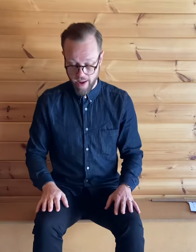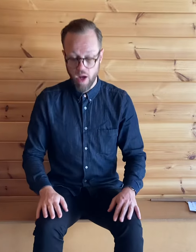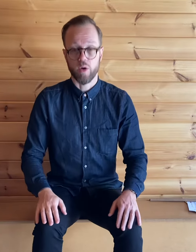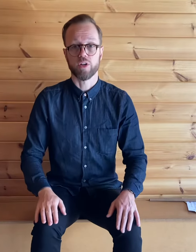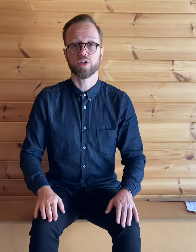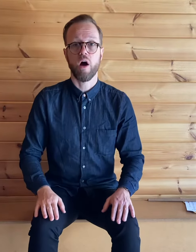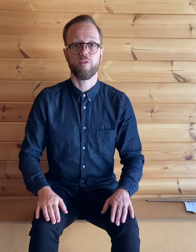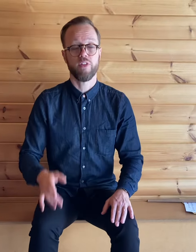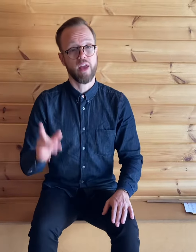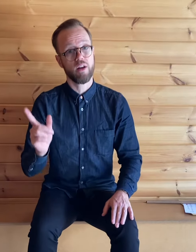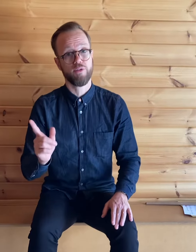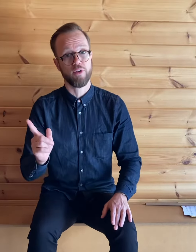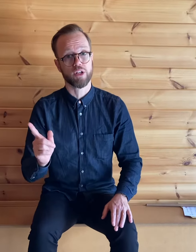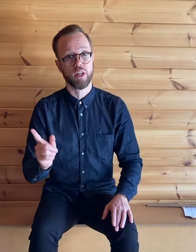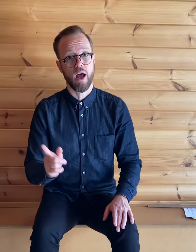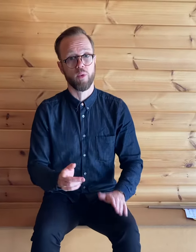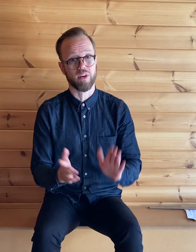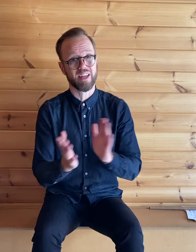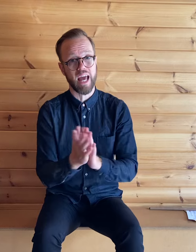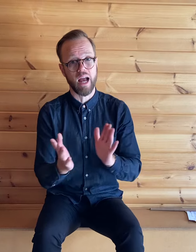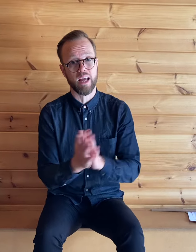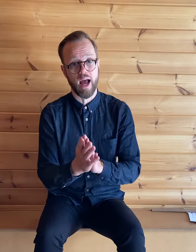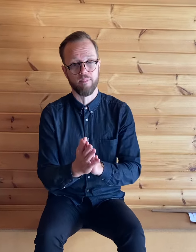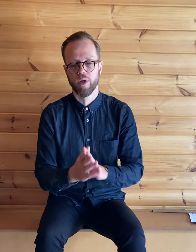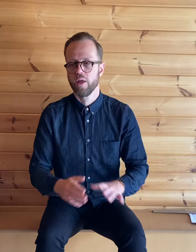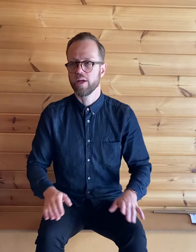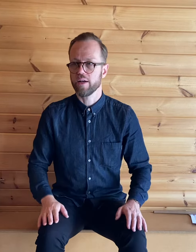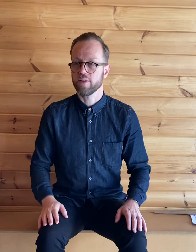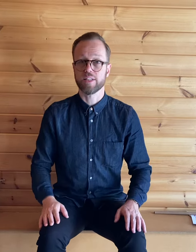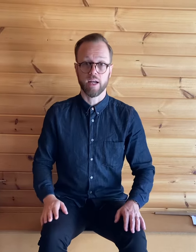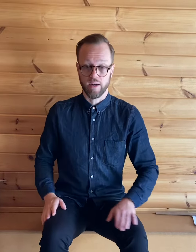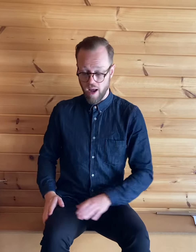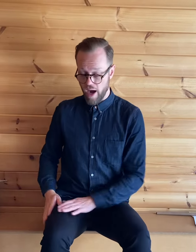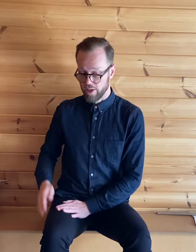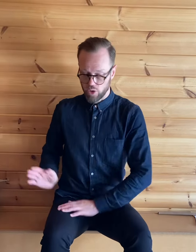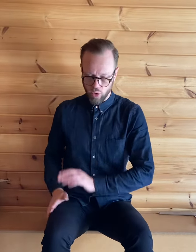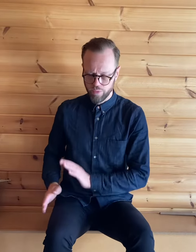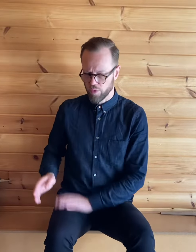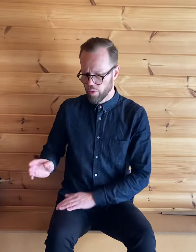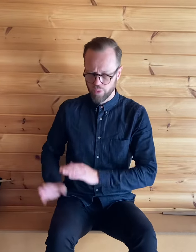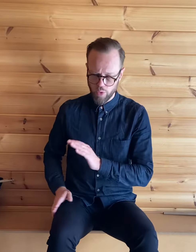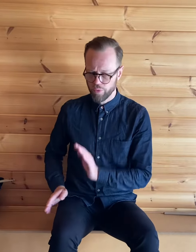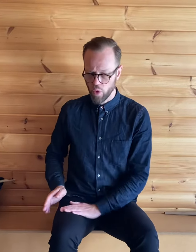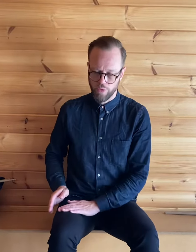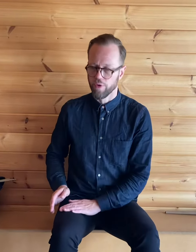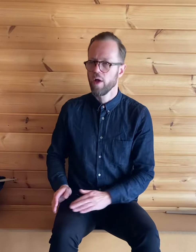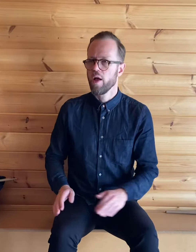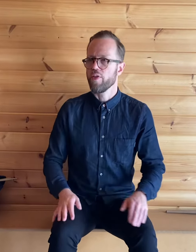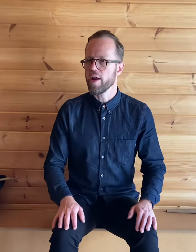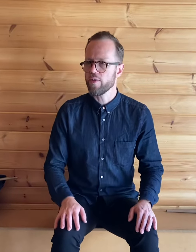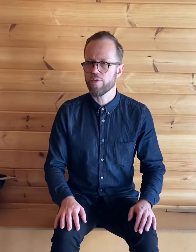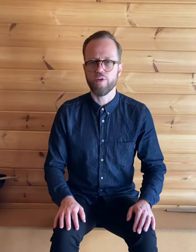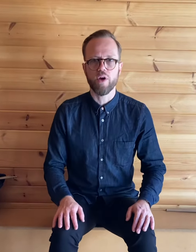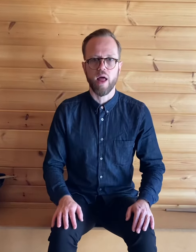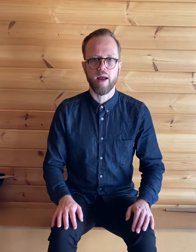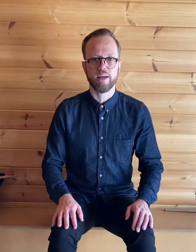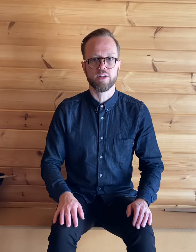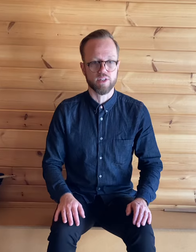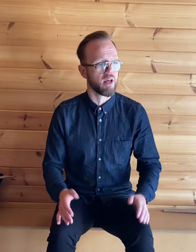i'm going to start off at the end of the first line with the gap gap the end of the second line is the end of the third line is the